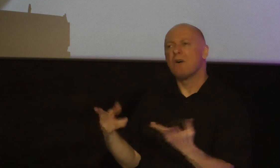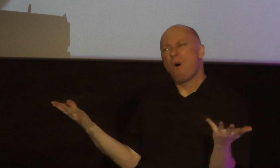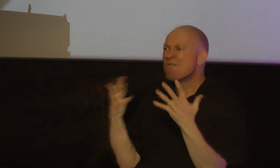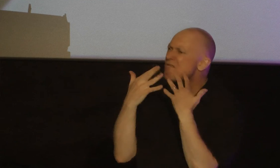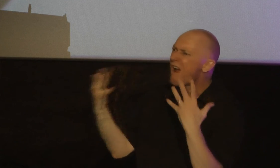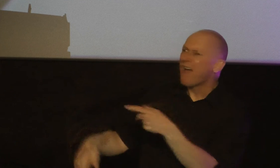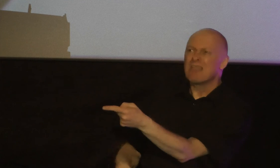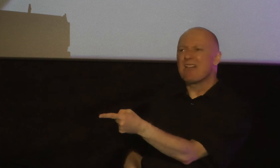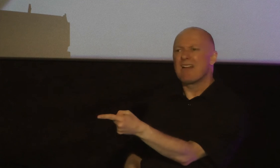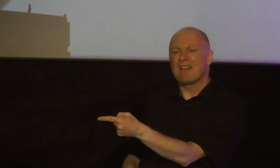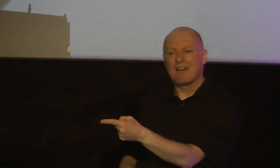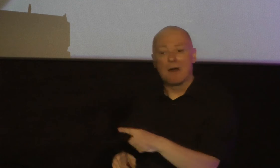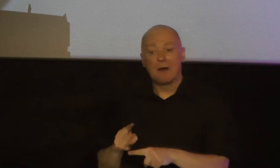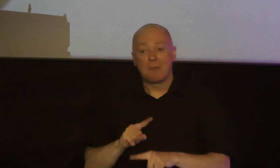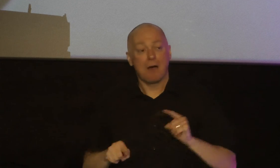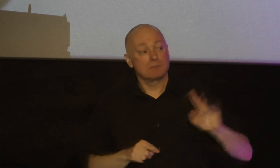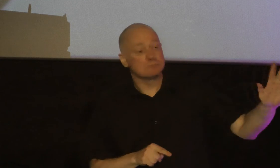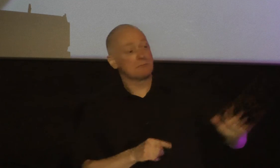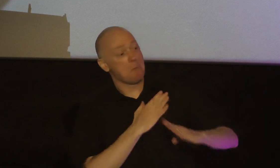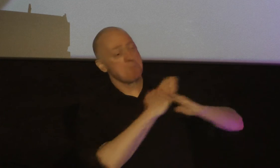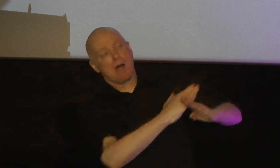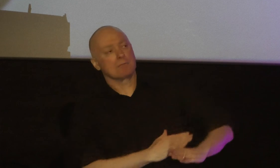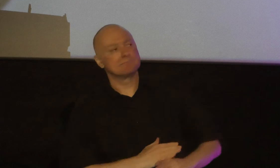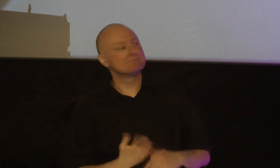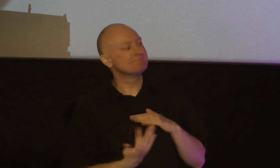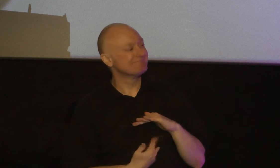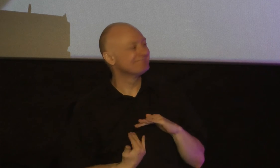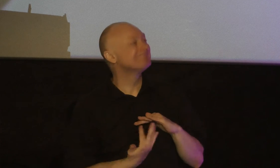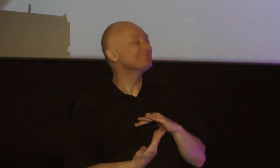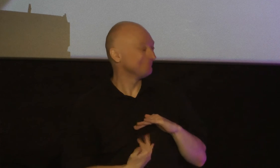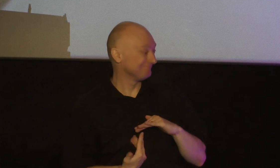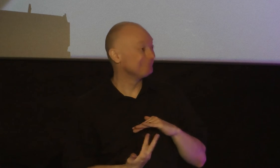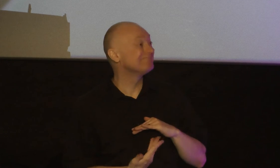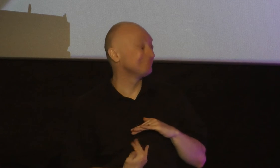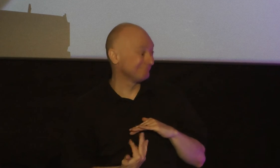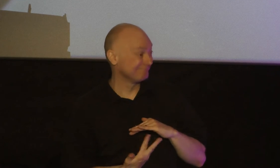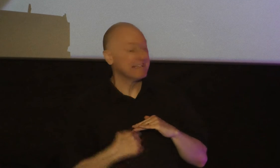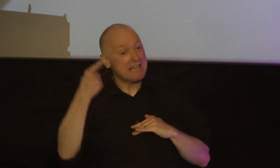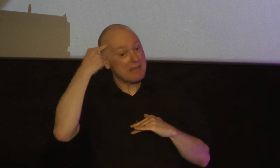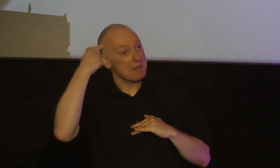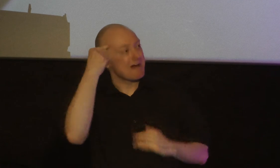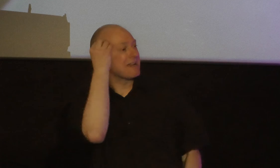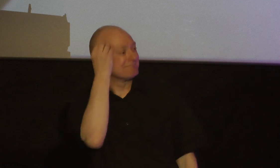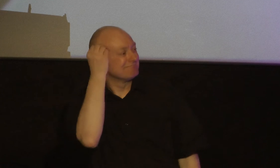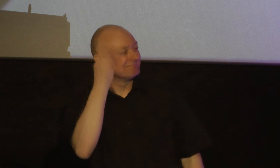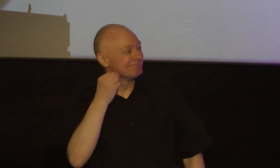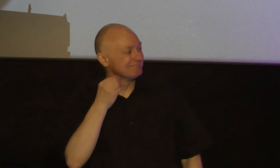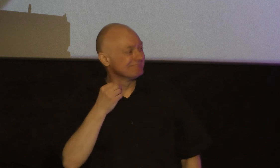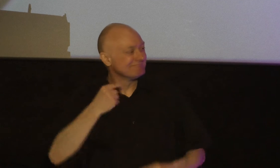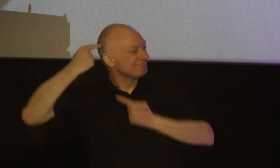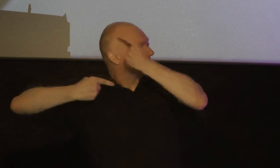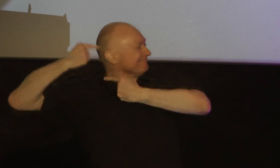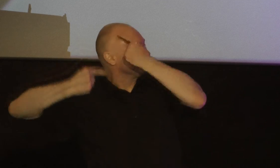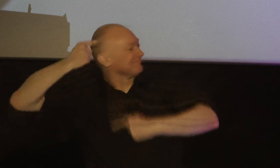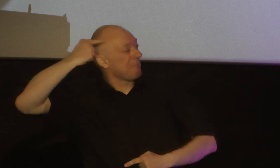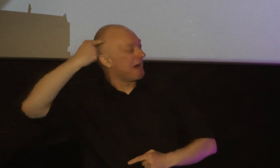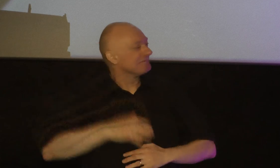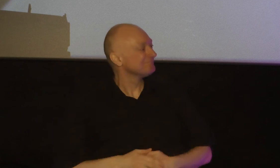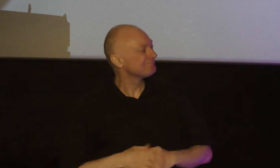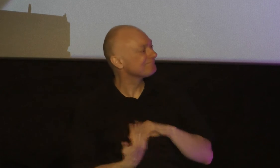conclusions they're not listening to anything they're just talking up a storm within their own heart so it's not about your personality it's not about how God has